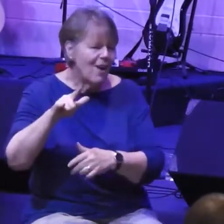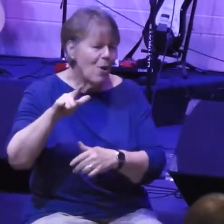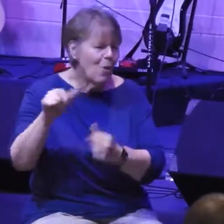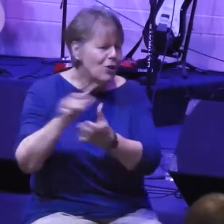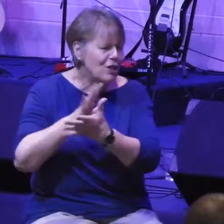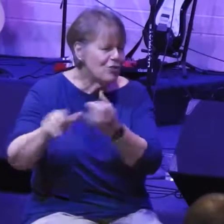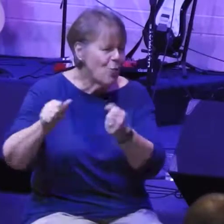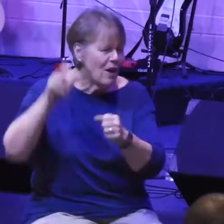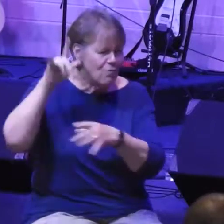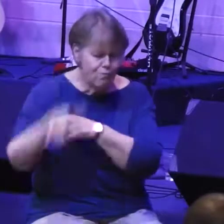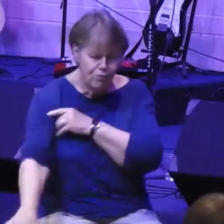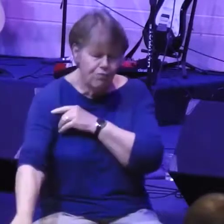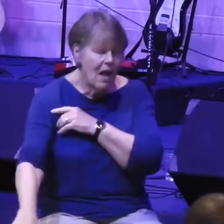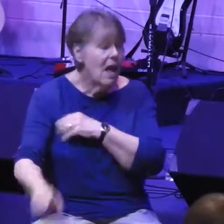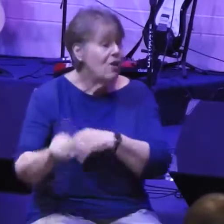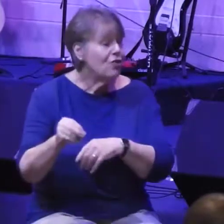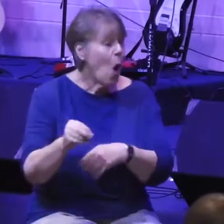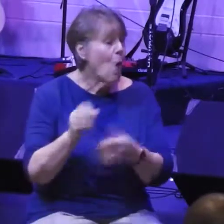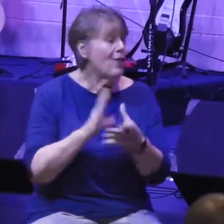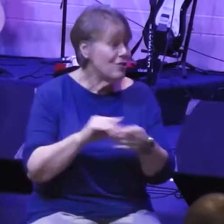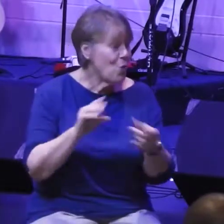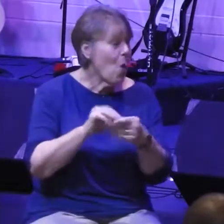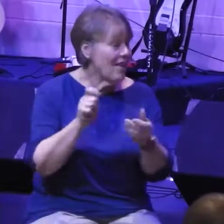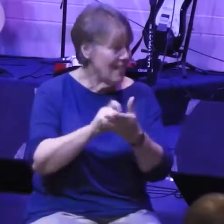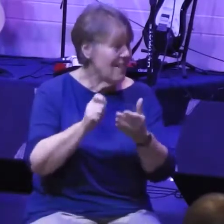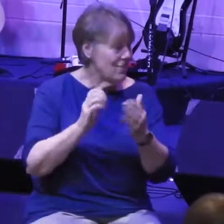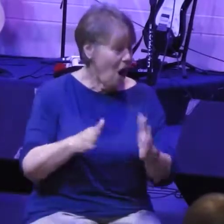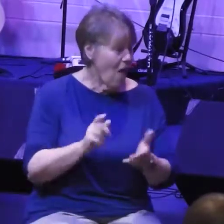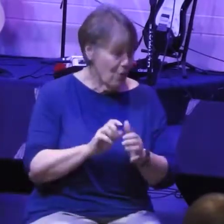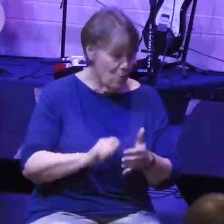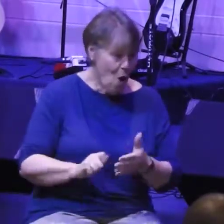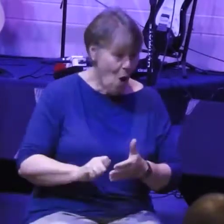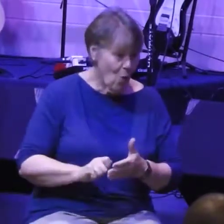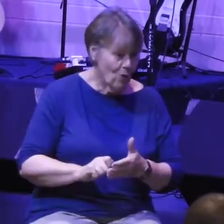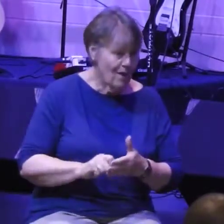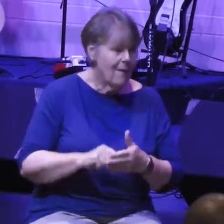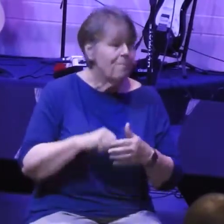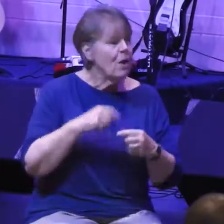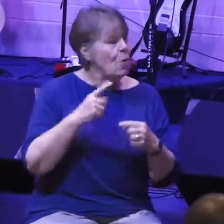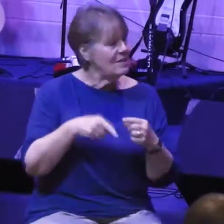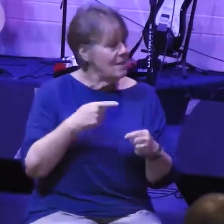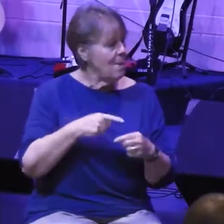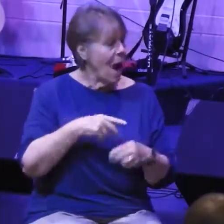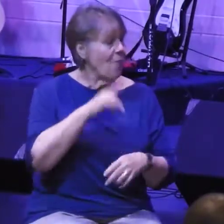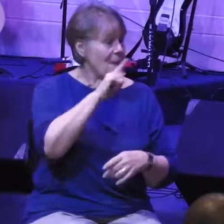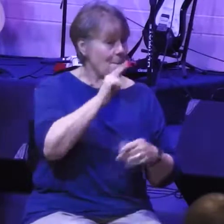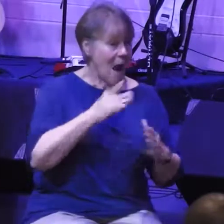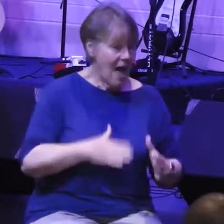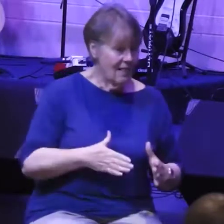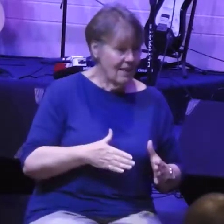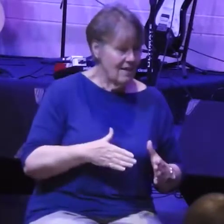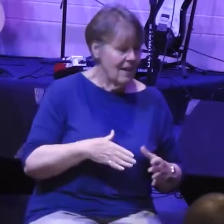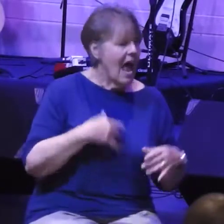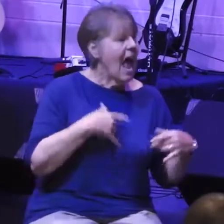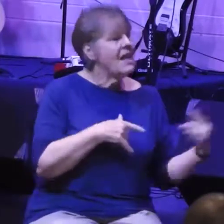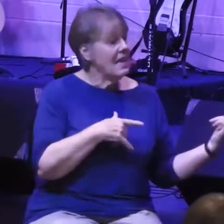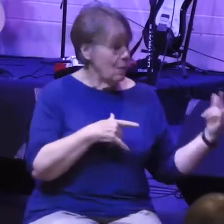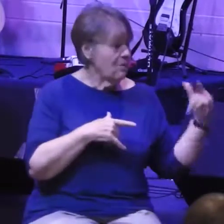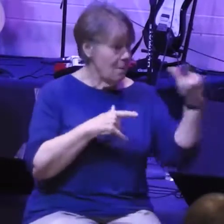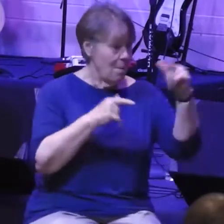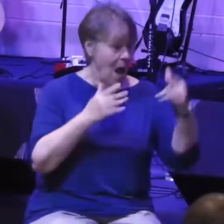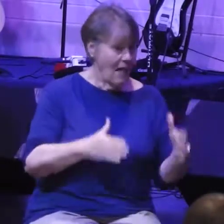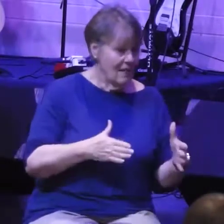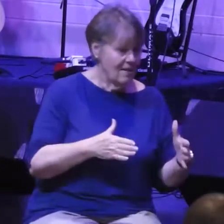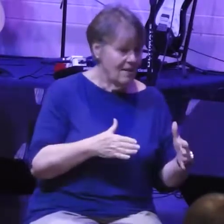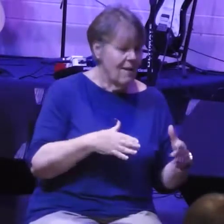about a pilot in the Korean War who fought some missions and came home from the Korean War and found himself scratching